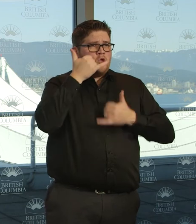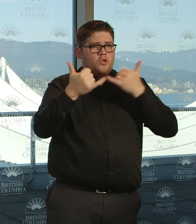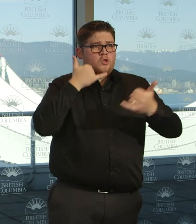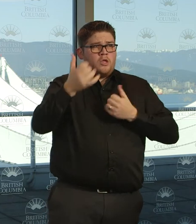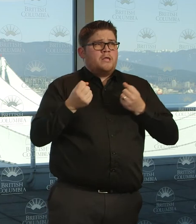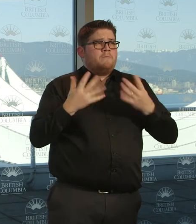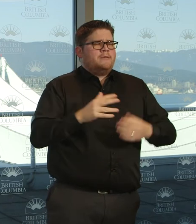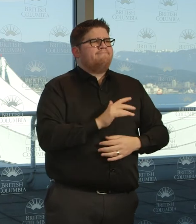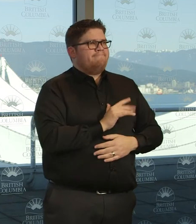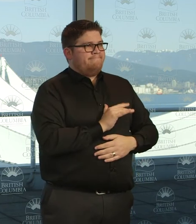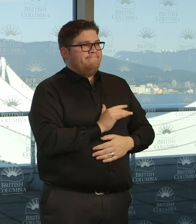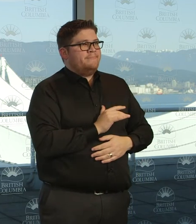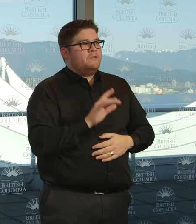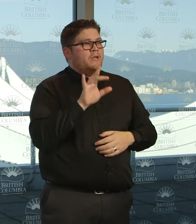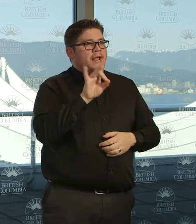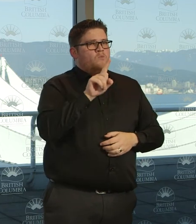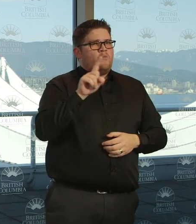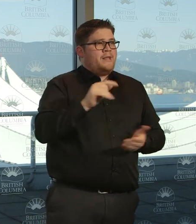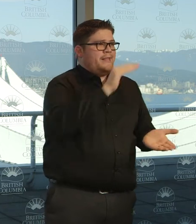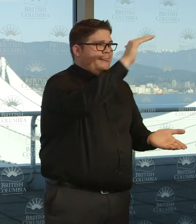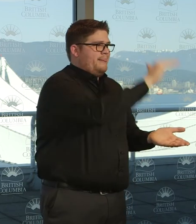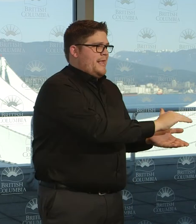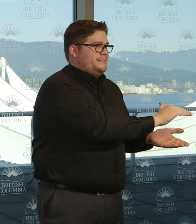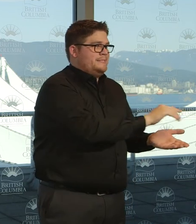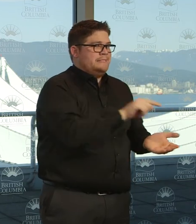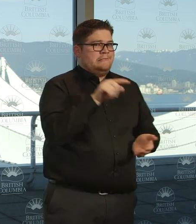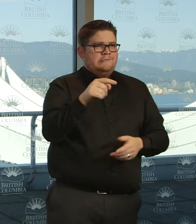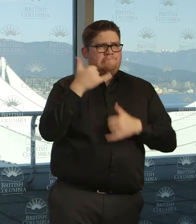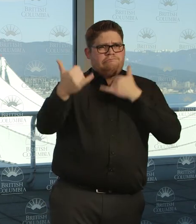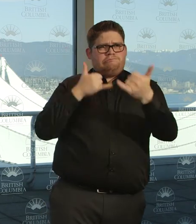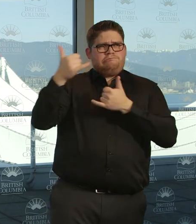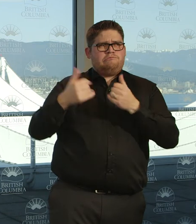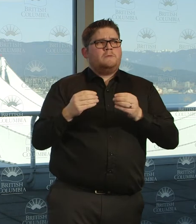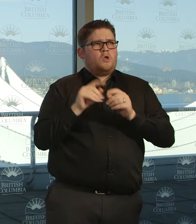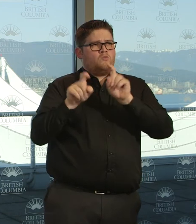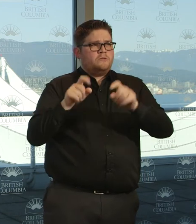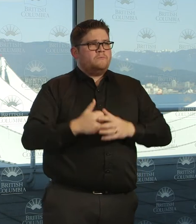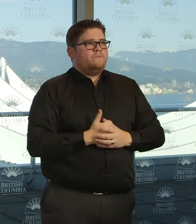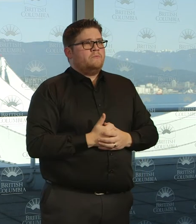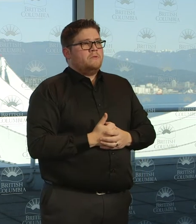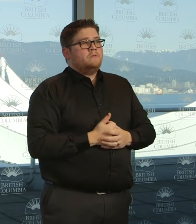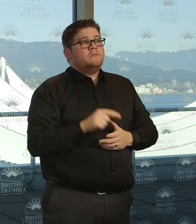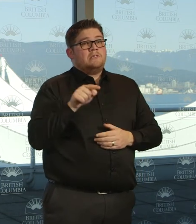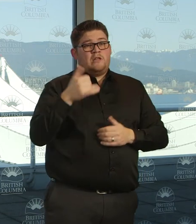on our 811 line, which is continuing to answer between three and 4,000 calls a day.